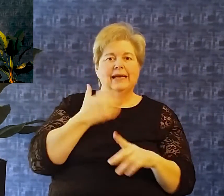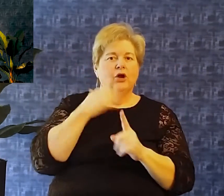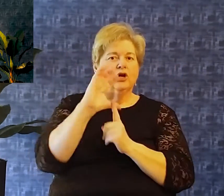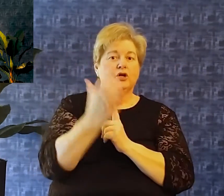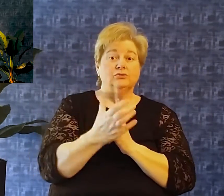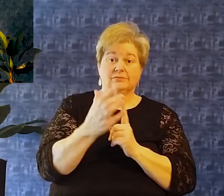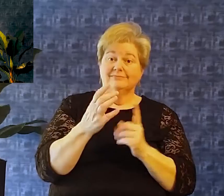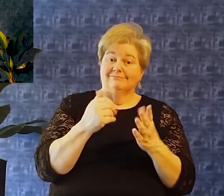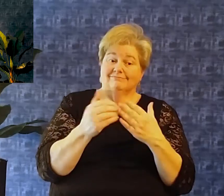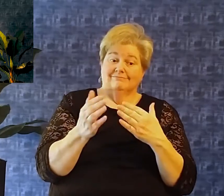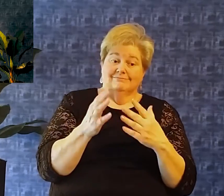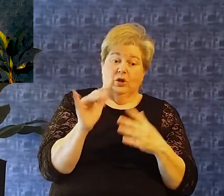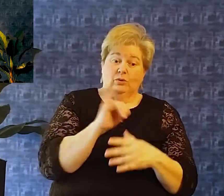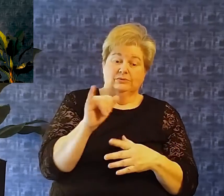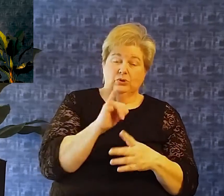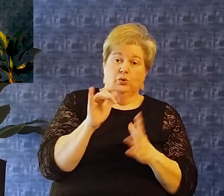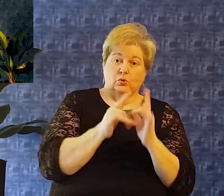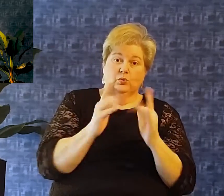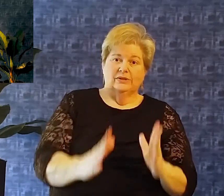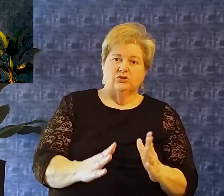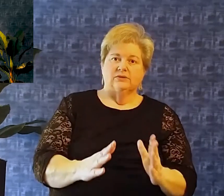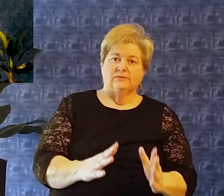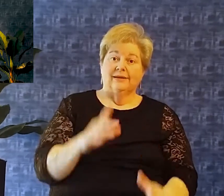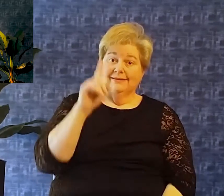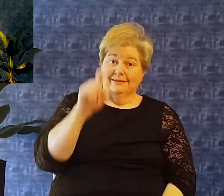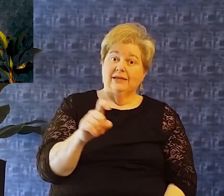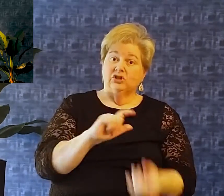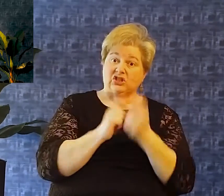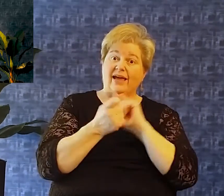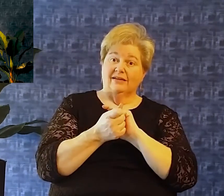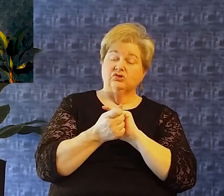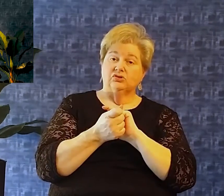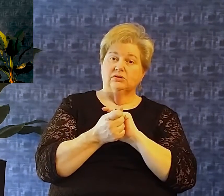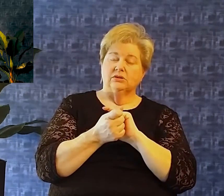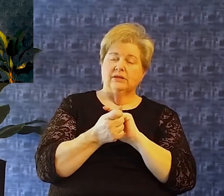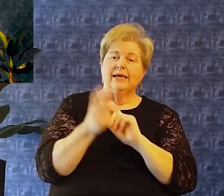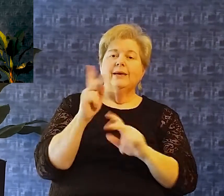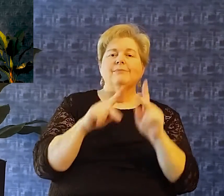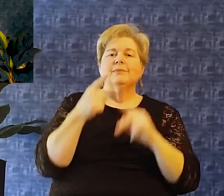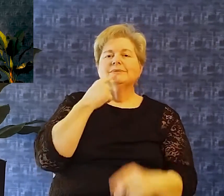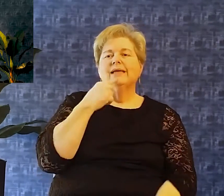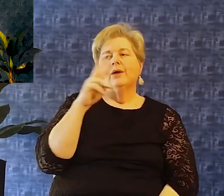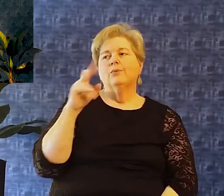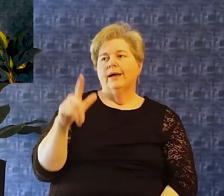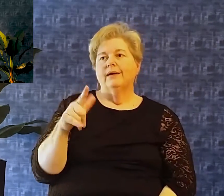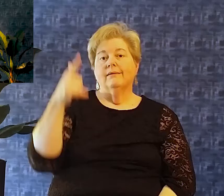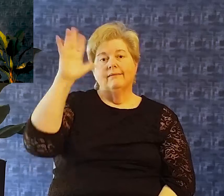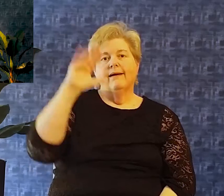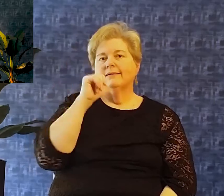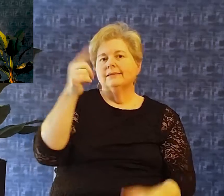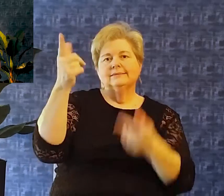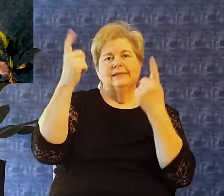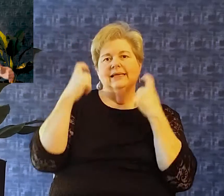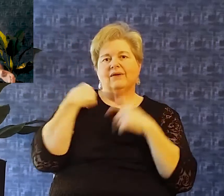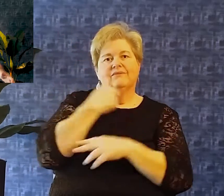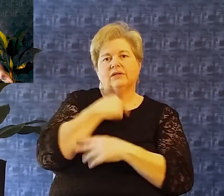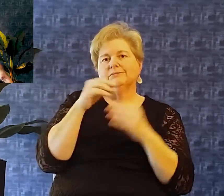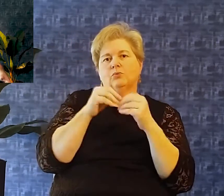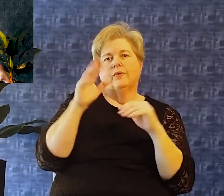our culture Even in our christian culture That it needs to be corrected People will say Well, you know god doesn't